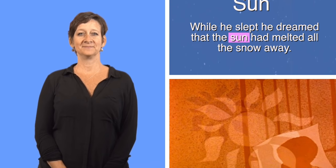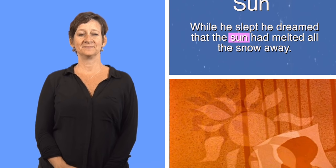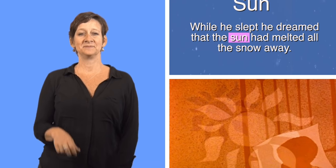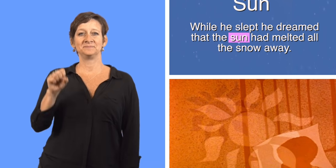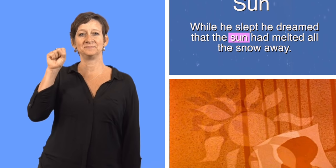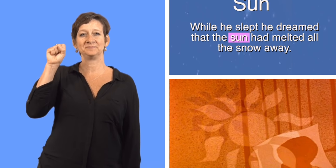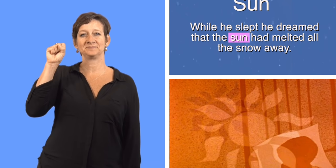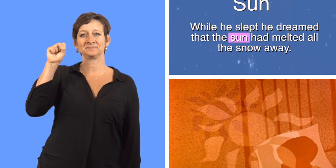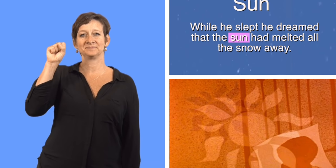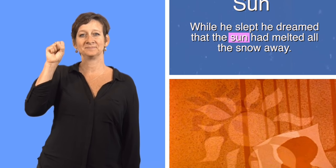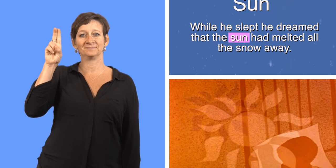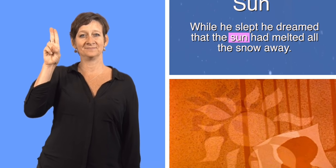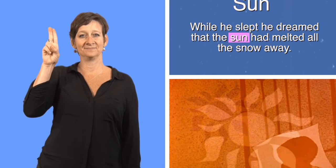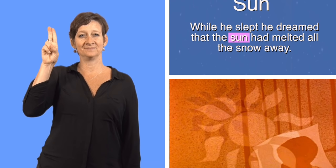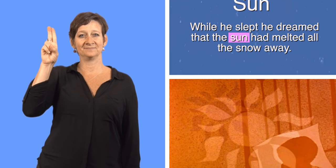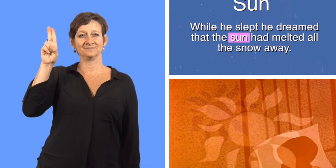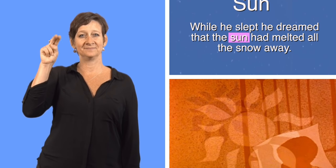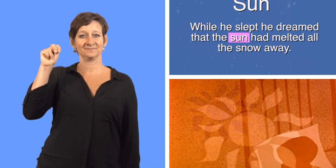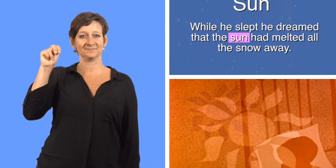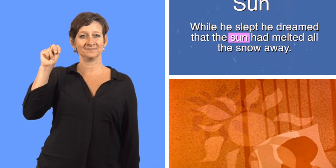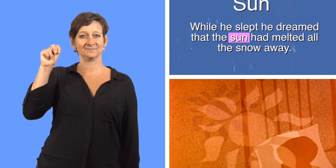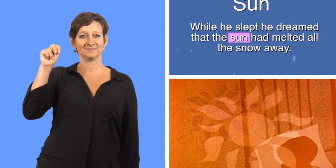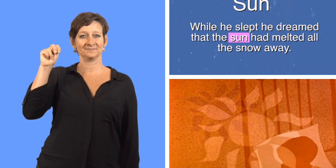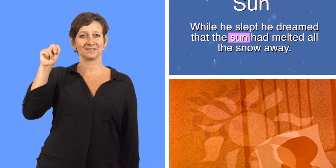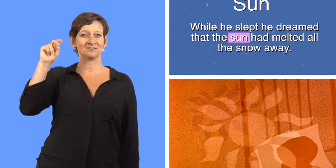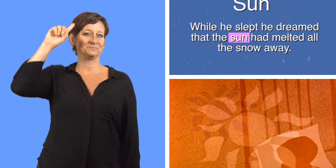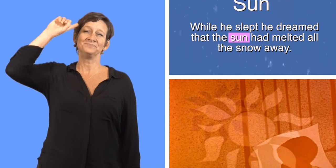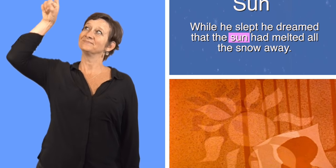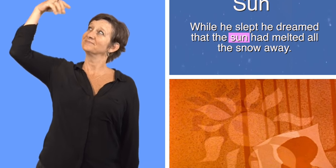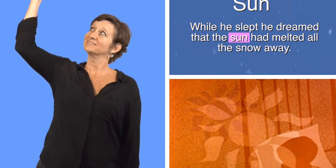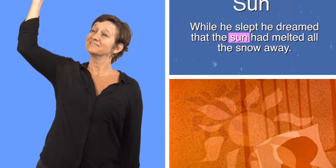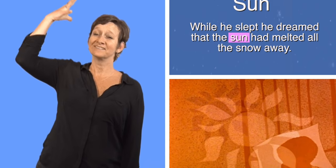Sun Sun